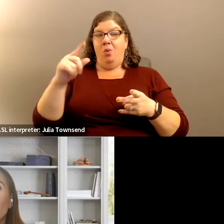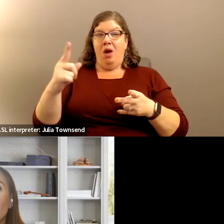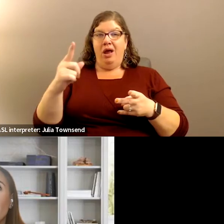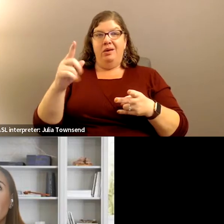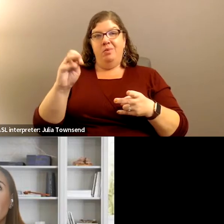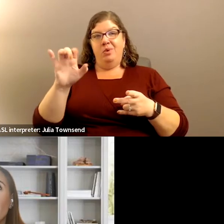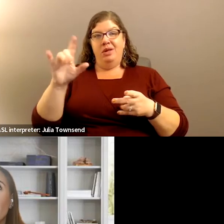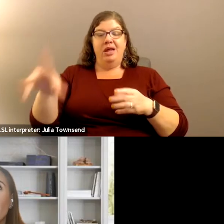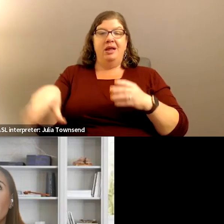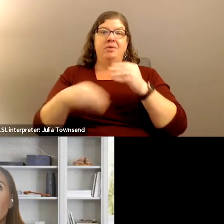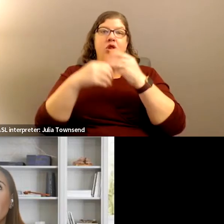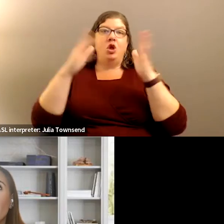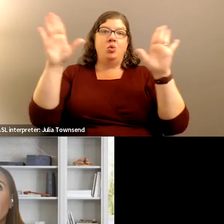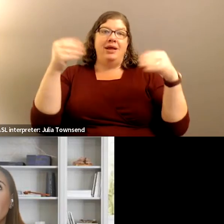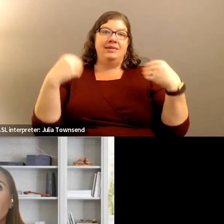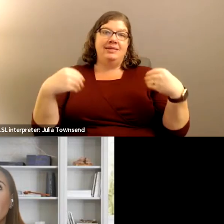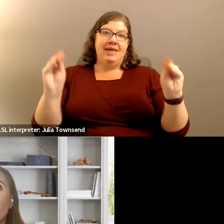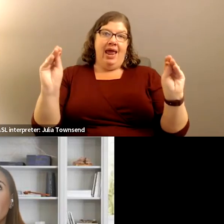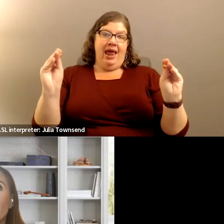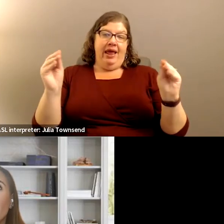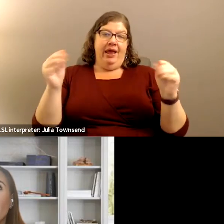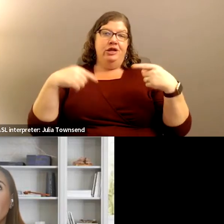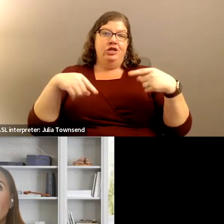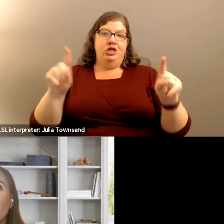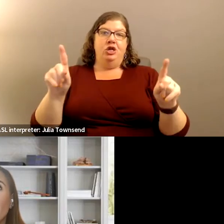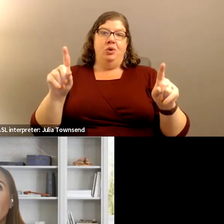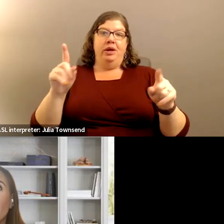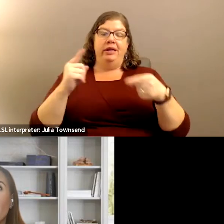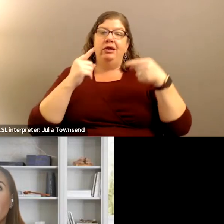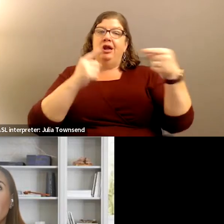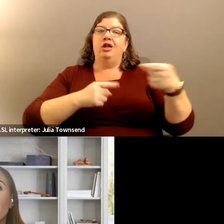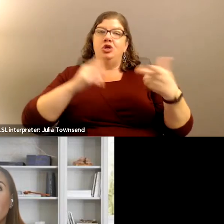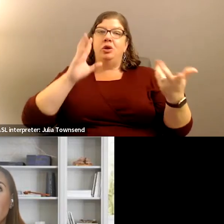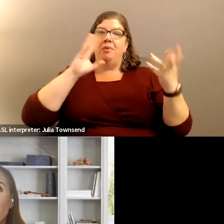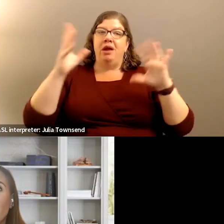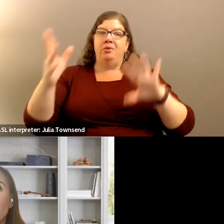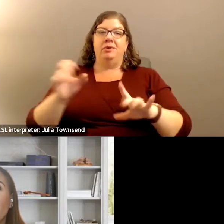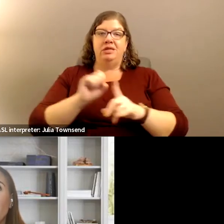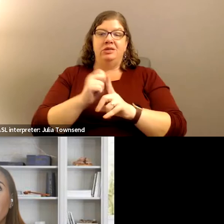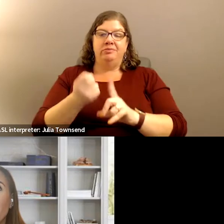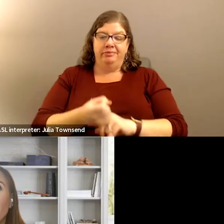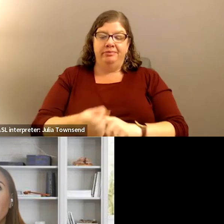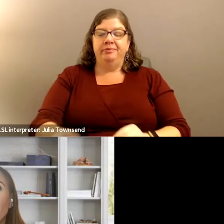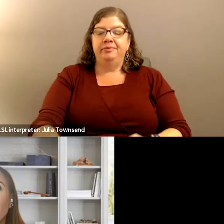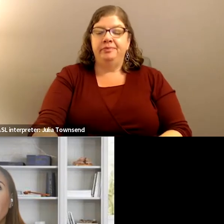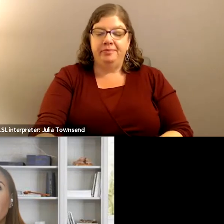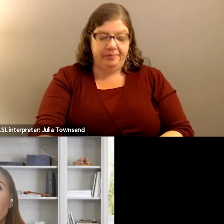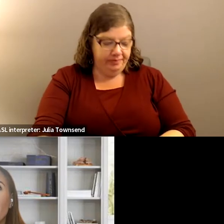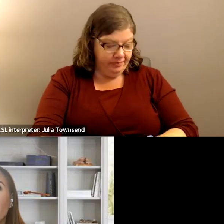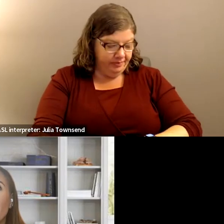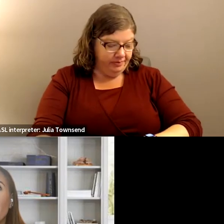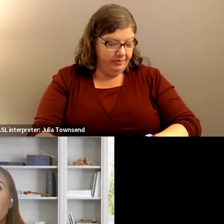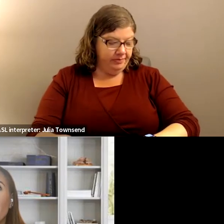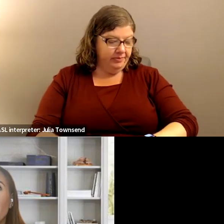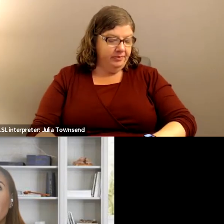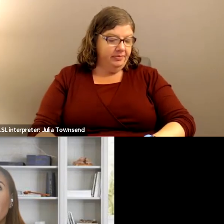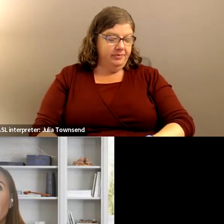contributed to the great sale during tumultuous market conditions. Next slide, please.